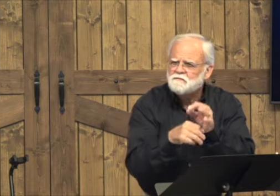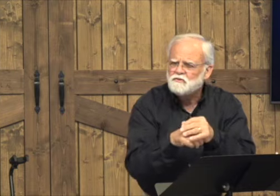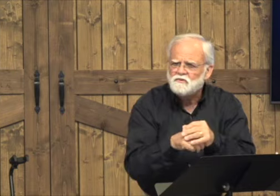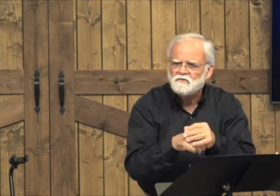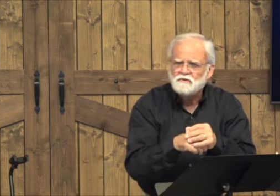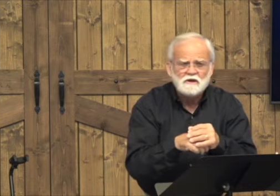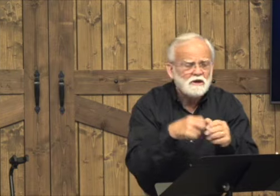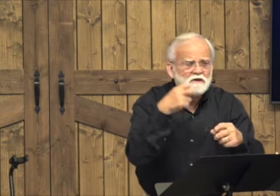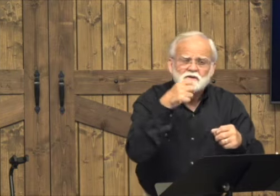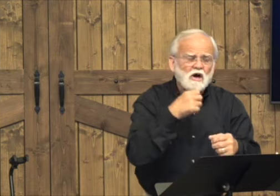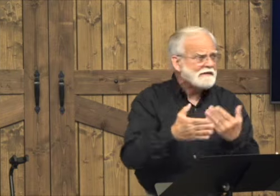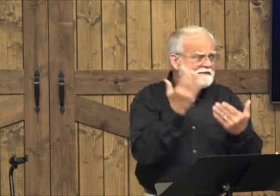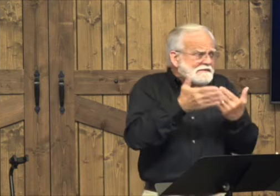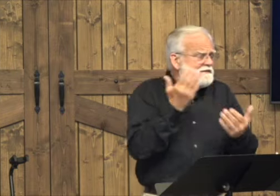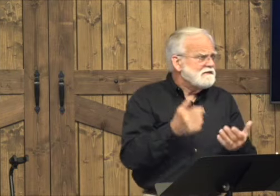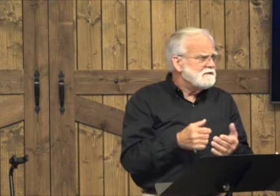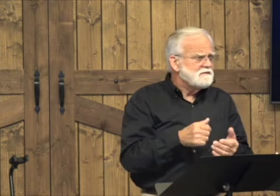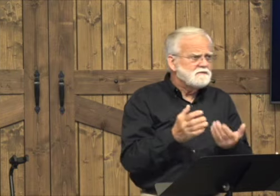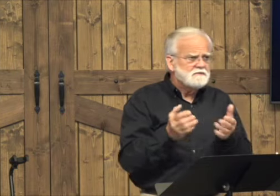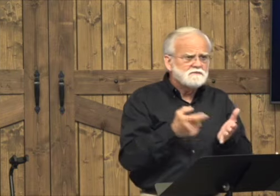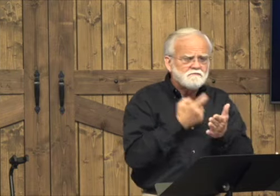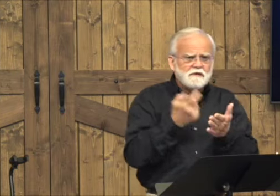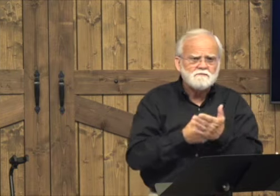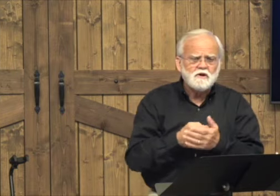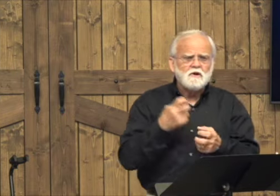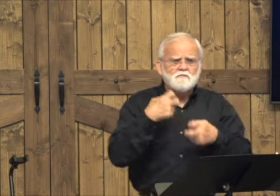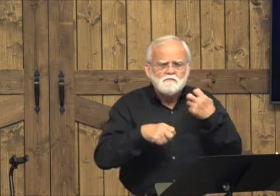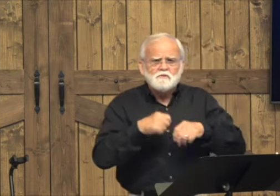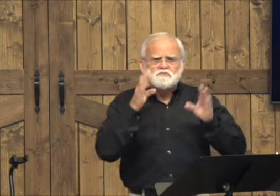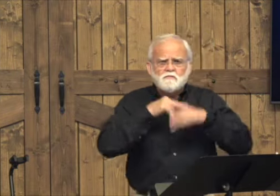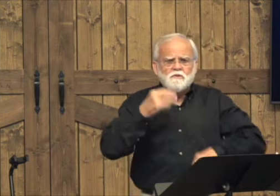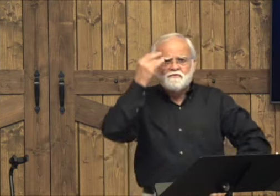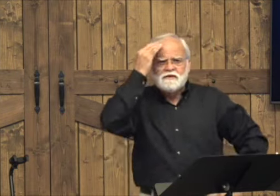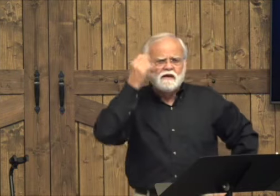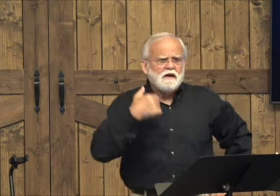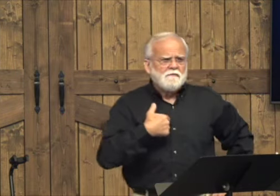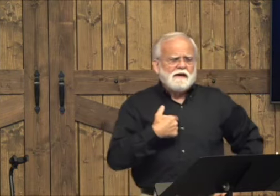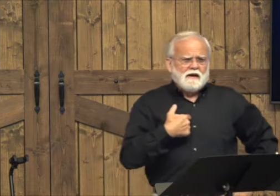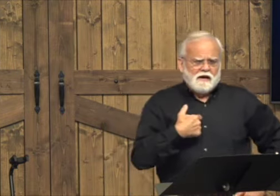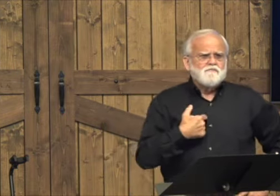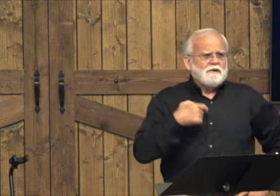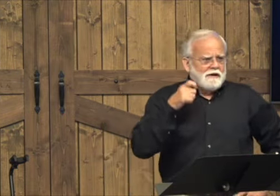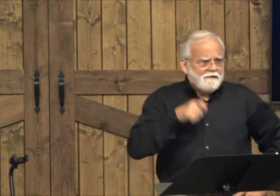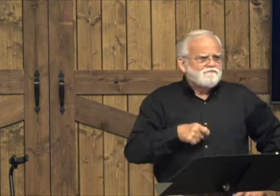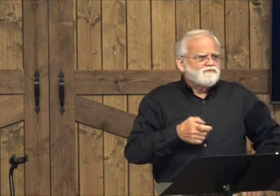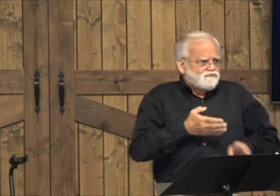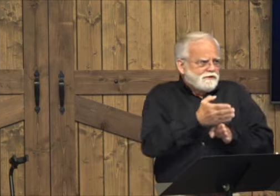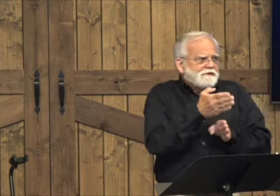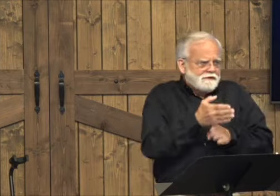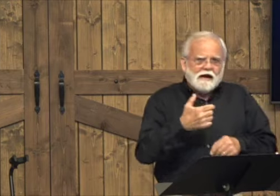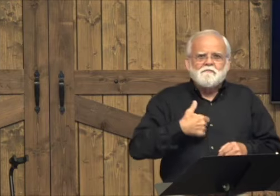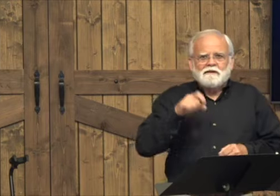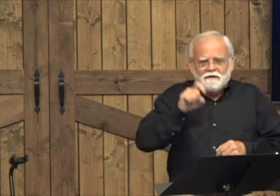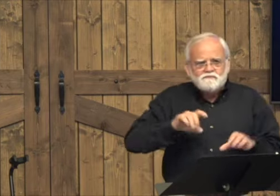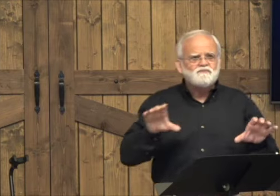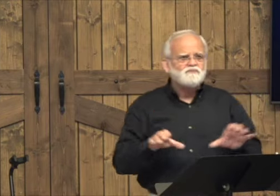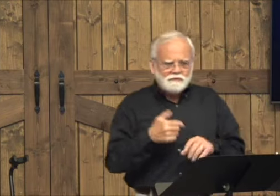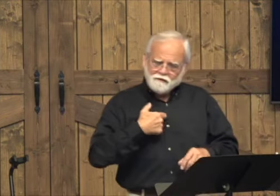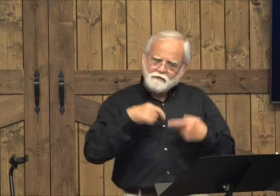simple faith. It's not always easy when we are faced with problems and